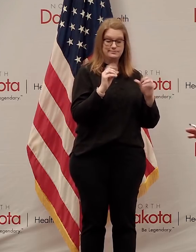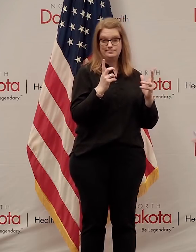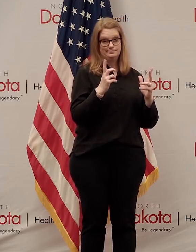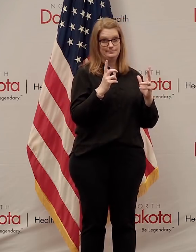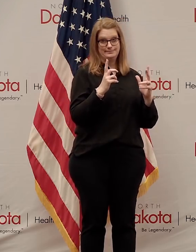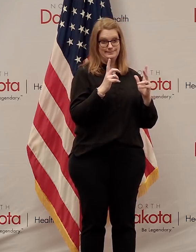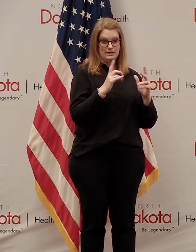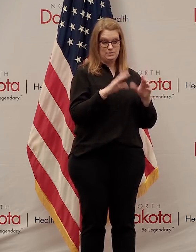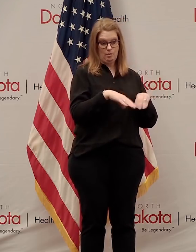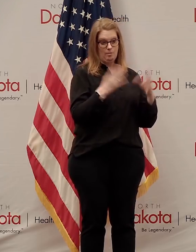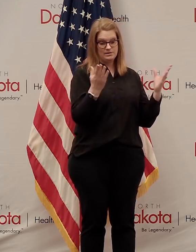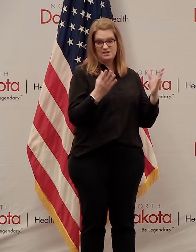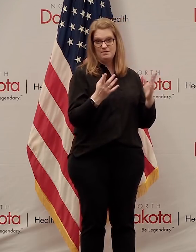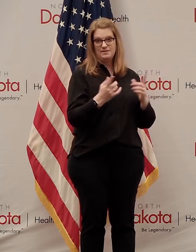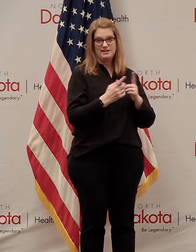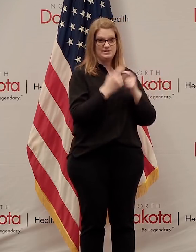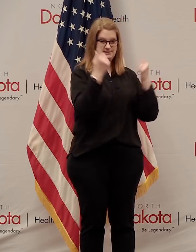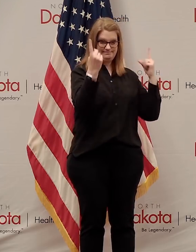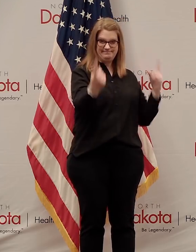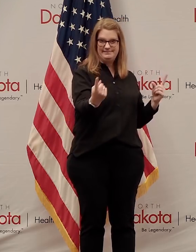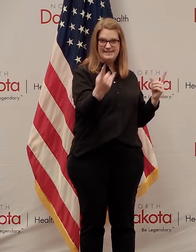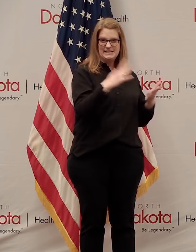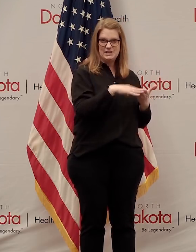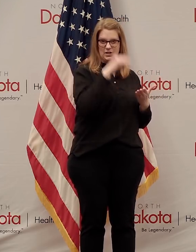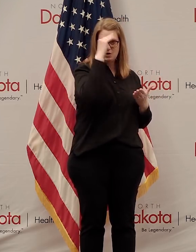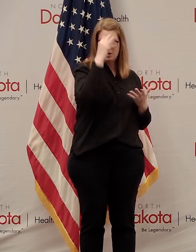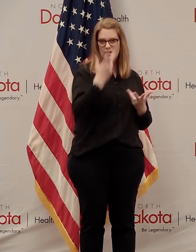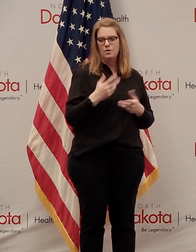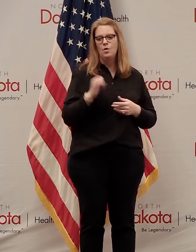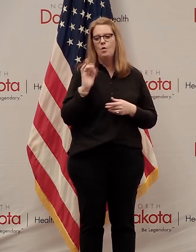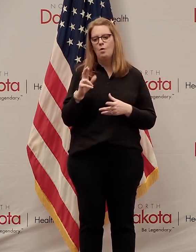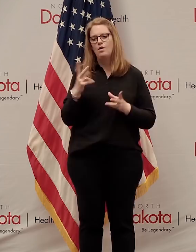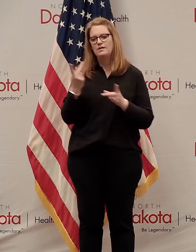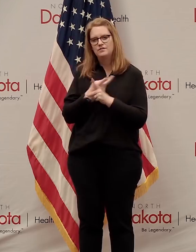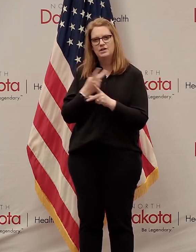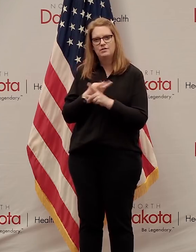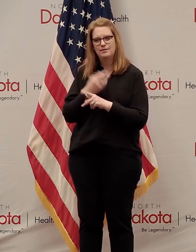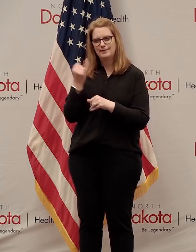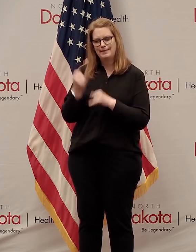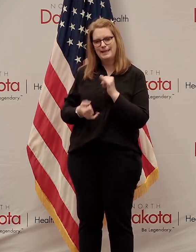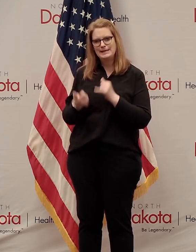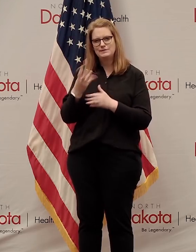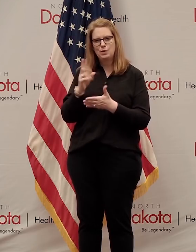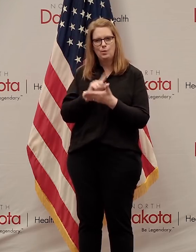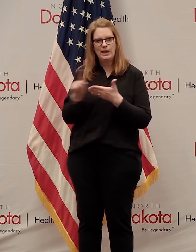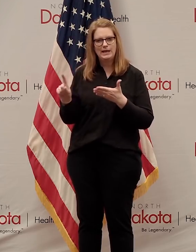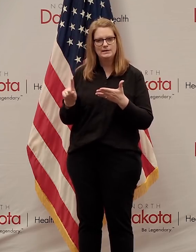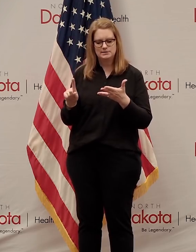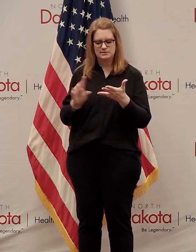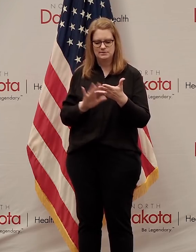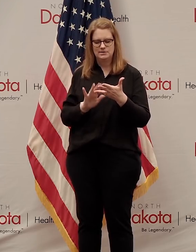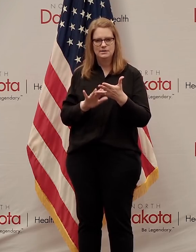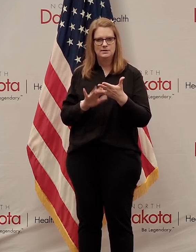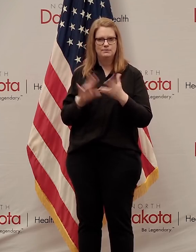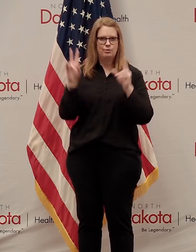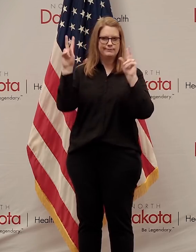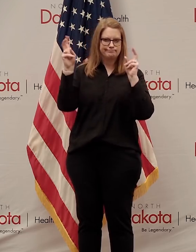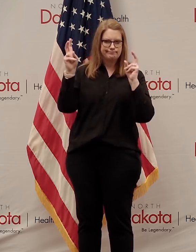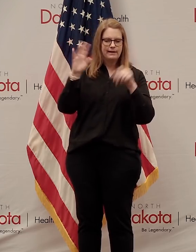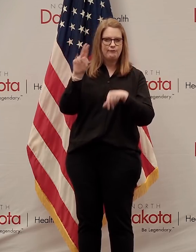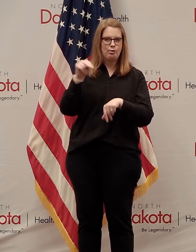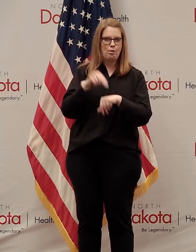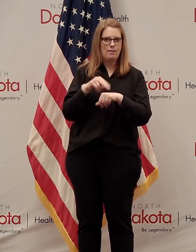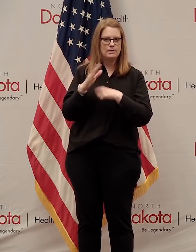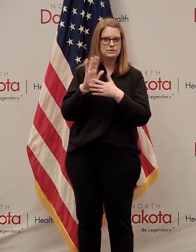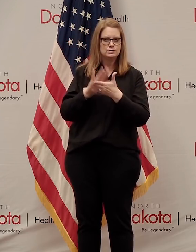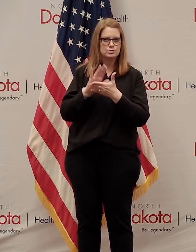just do distance learning through the end to where somehow figure out a way to salvage the last couple of weeks of a of a more normalized school year.